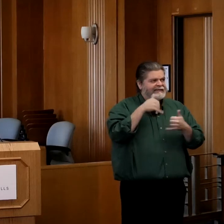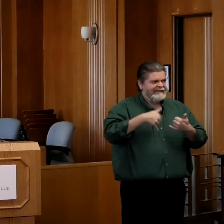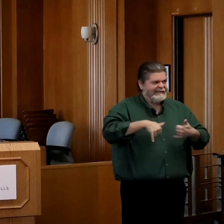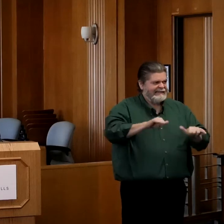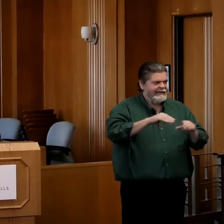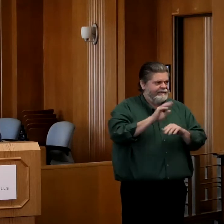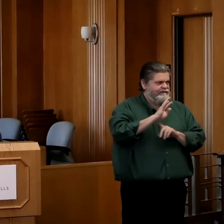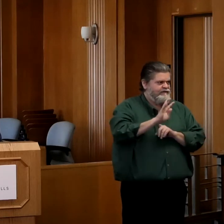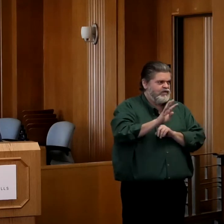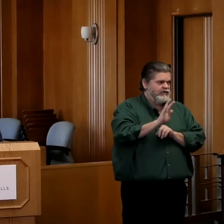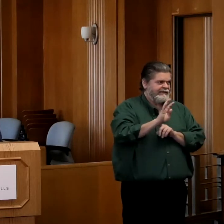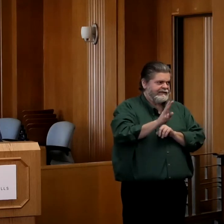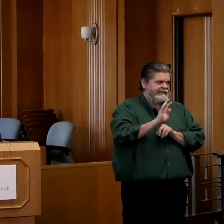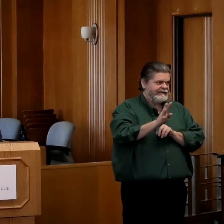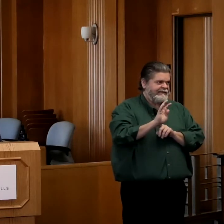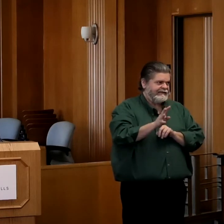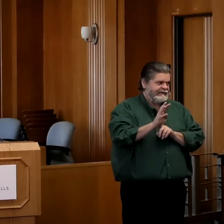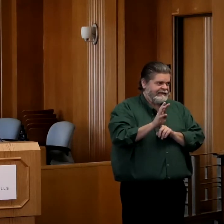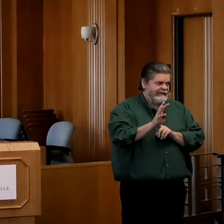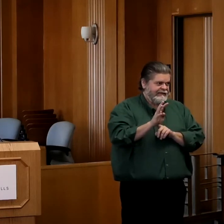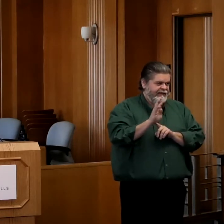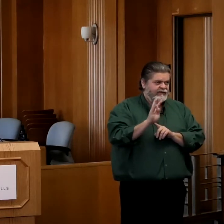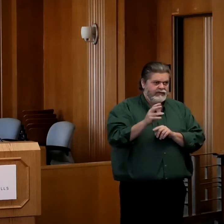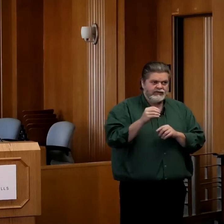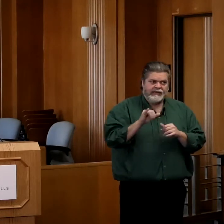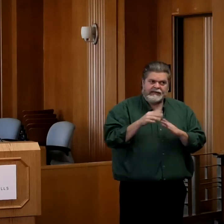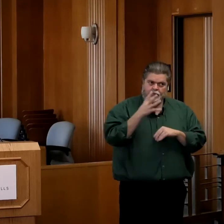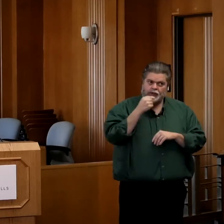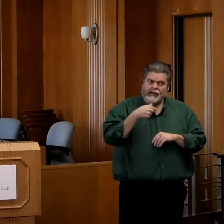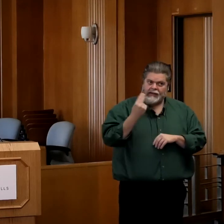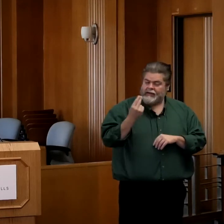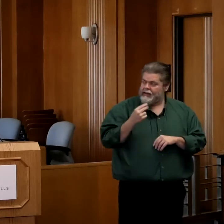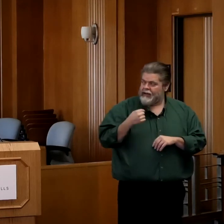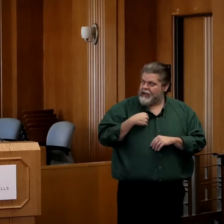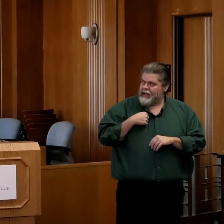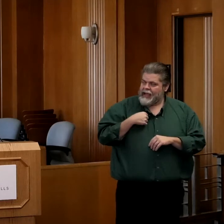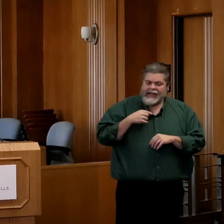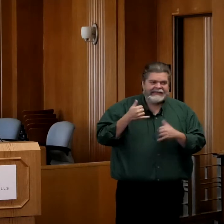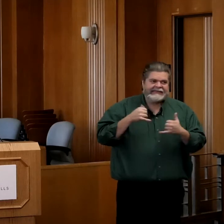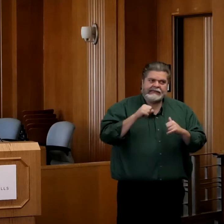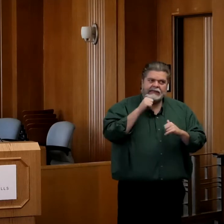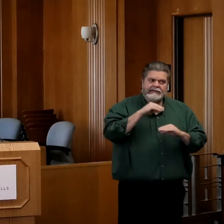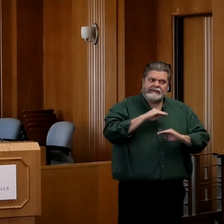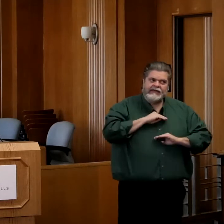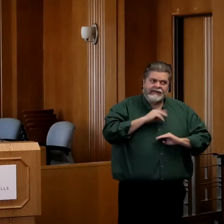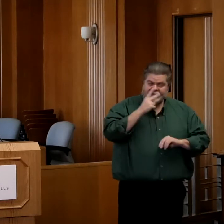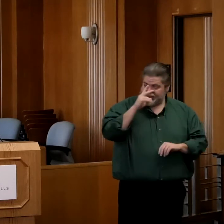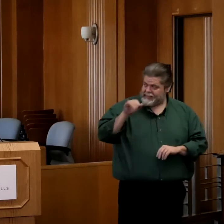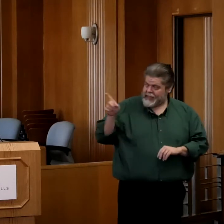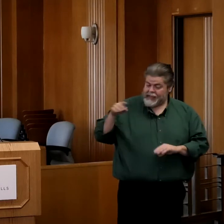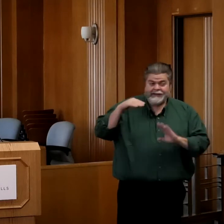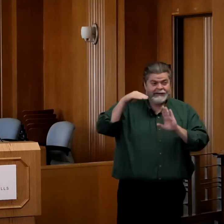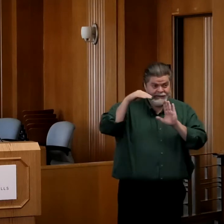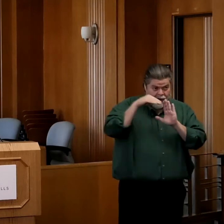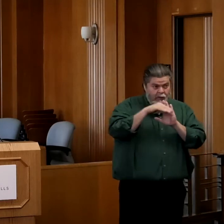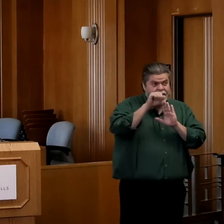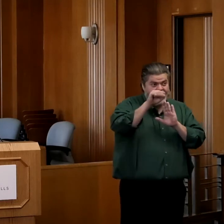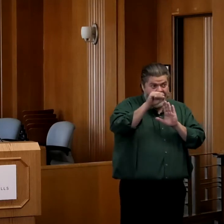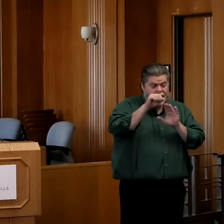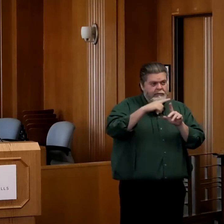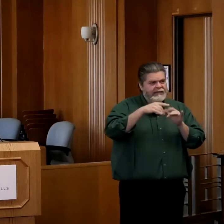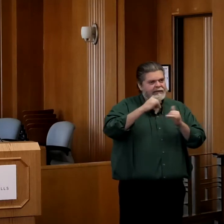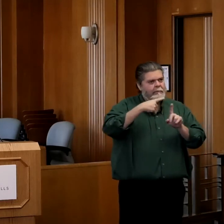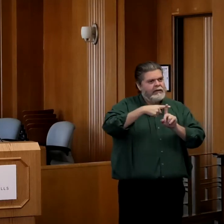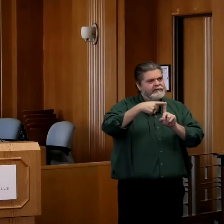in the 40s, right? So I honestly don't take too much comfort in this, seeing a downward trend, because the positivity